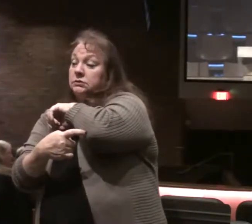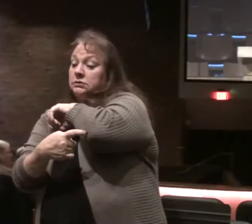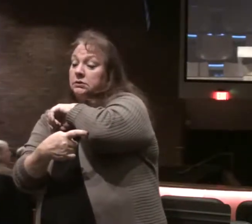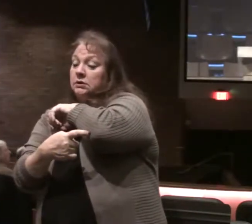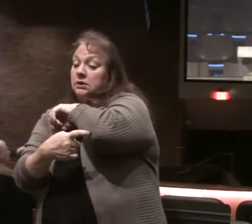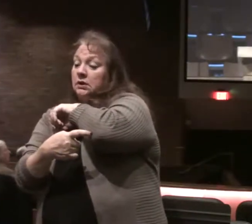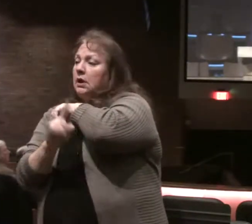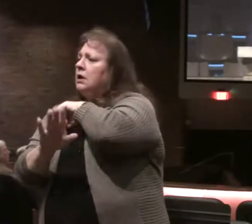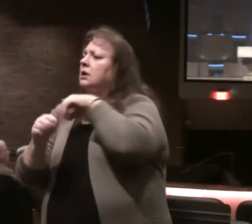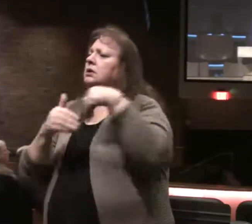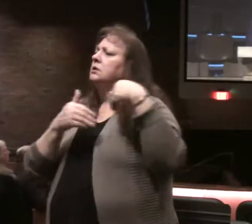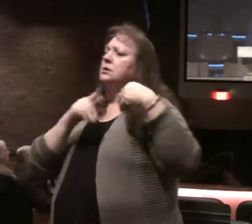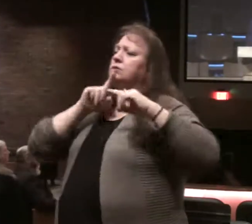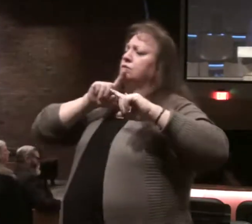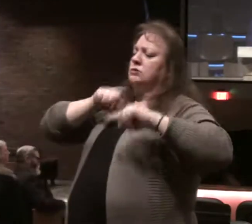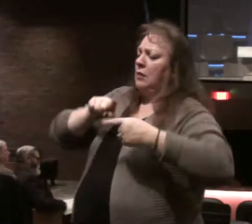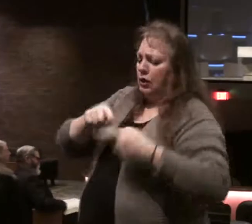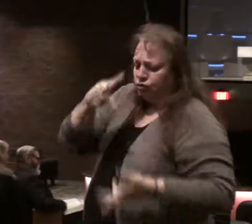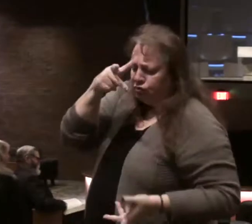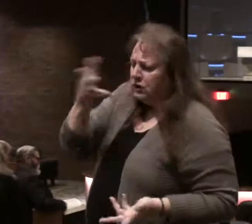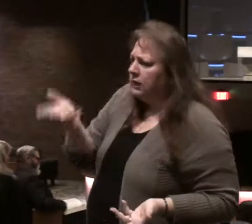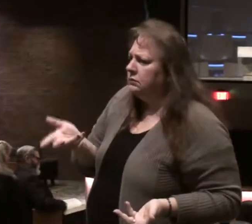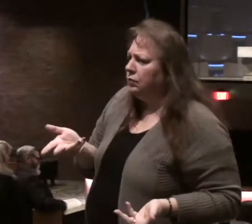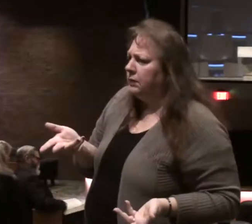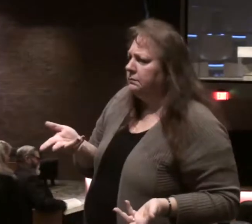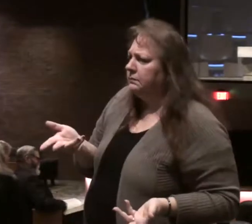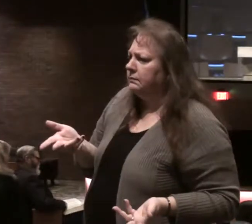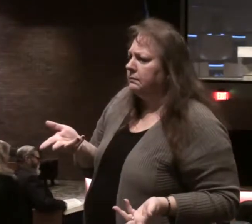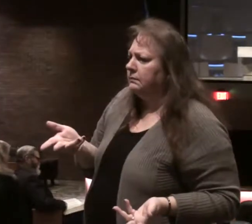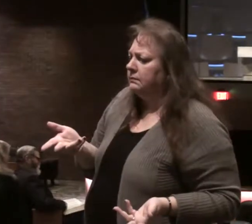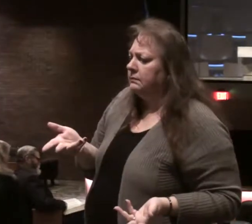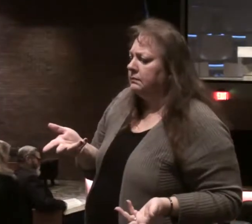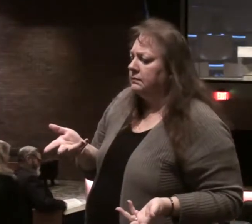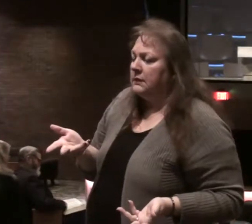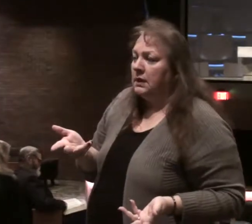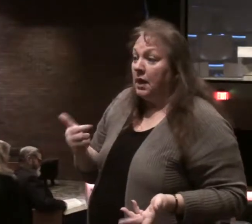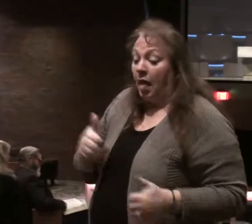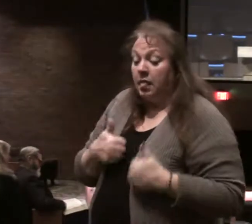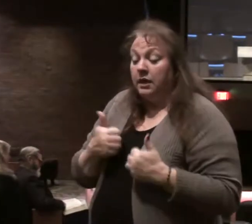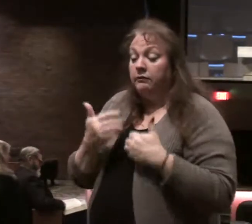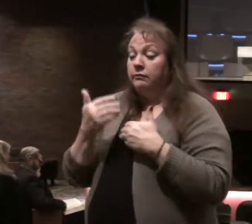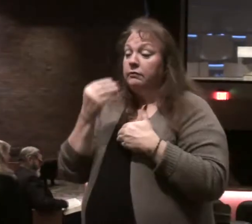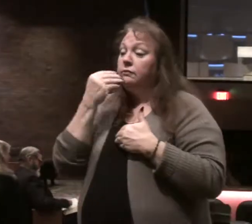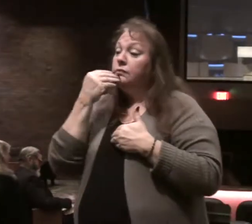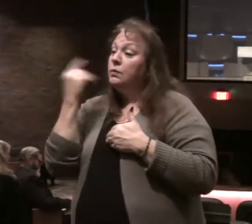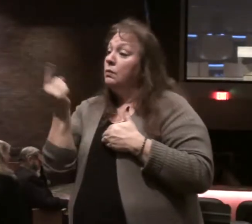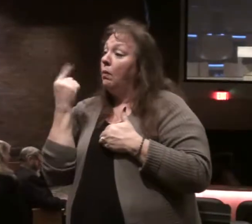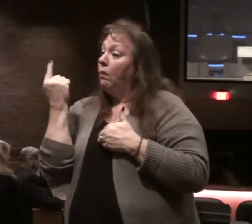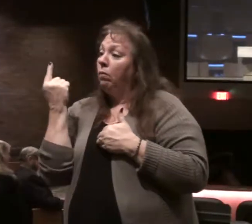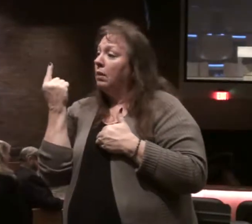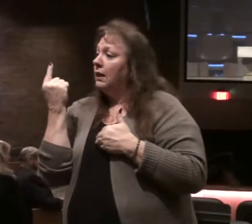What was one of His responses to the devil, the tempter? Man should not live by bread alone.